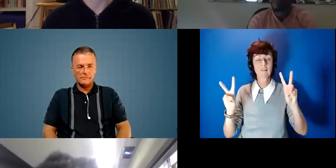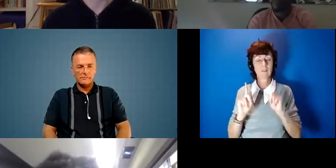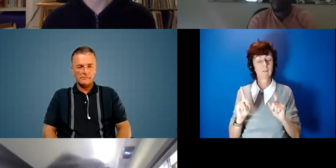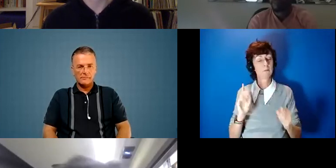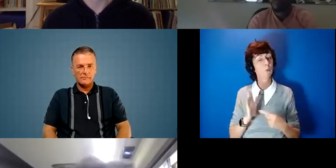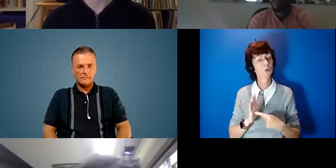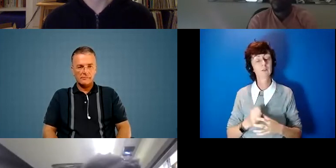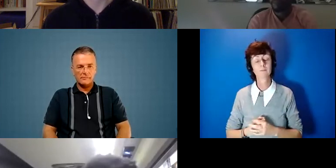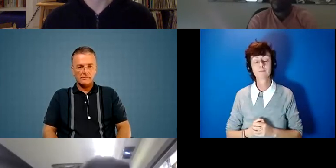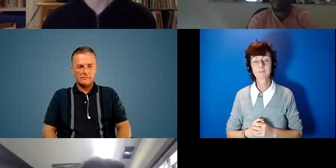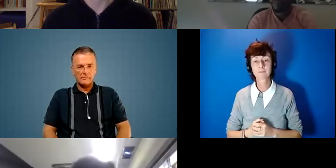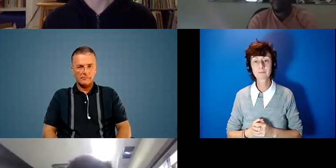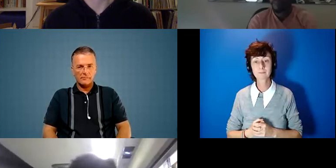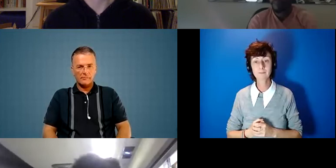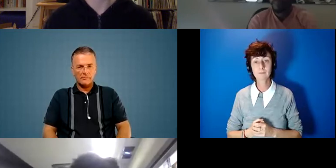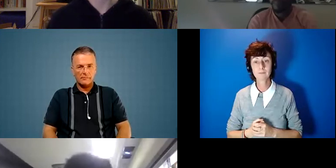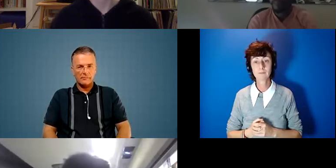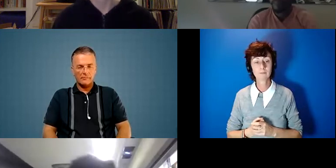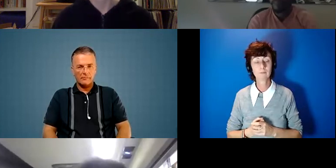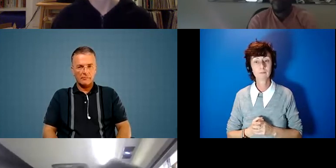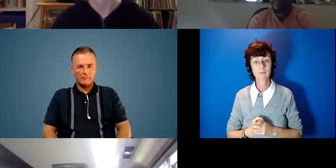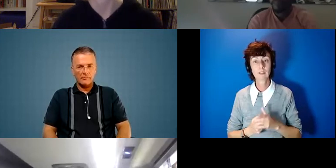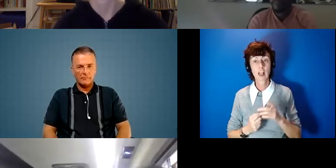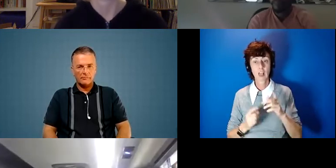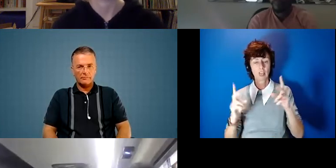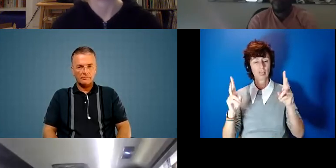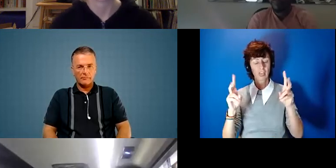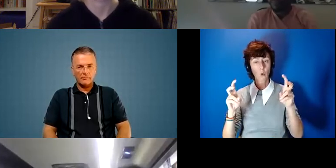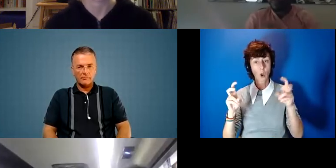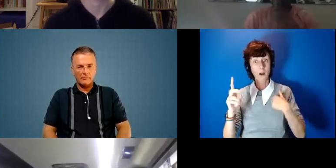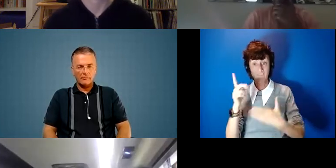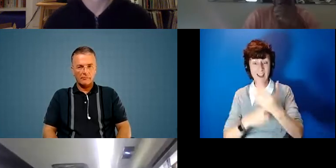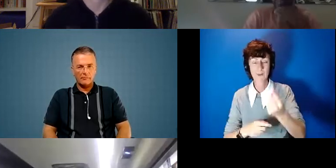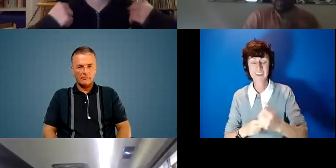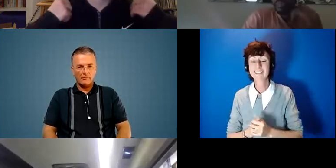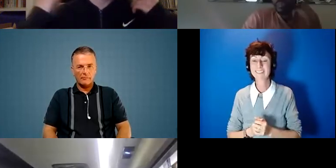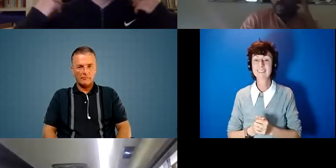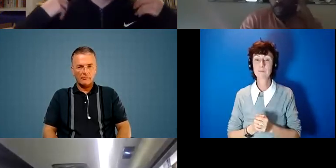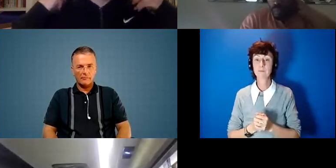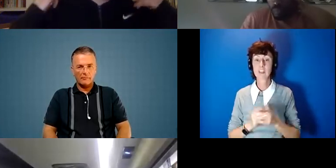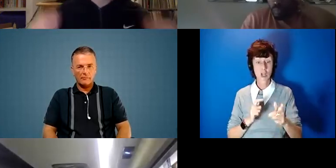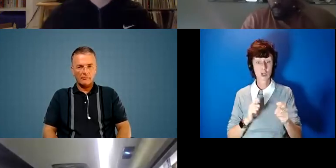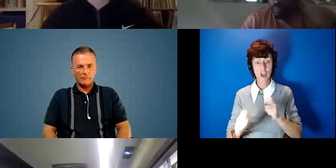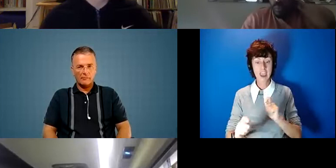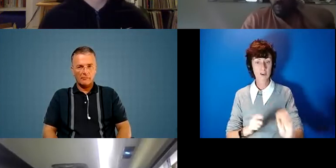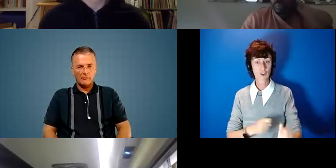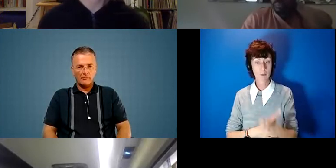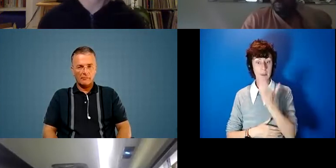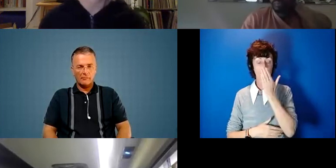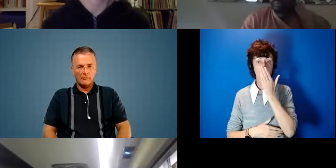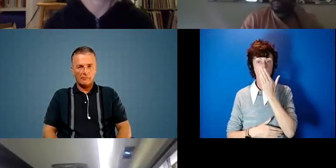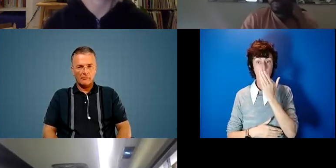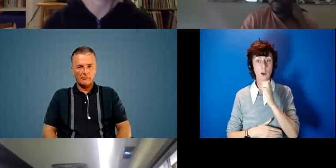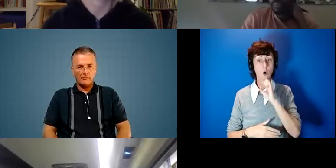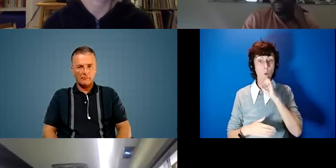um and i think they said um the quote that i was looking for just found it says uh we know change is coming is it going to be eco